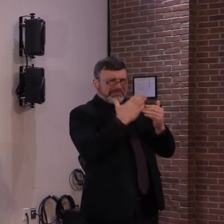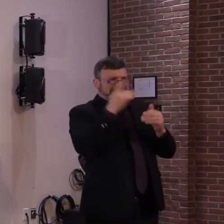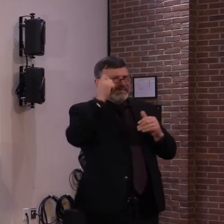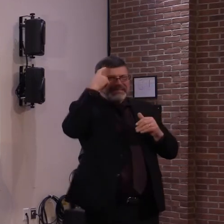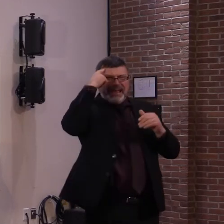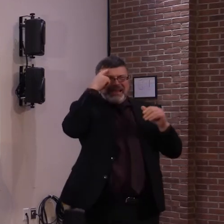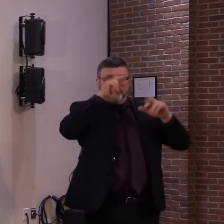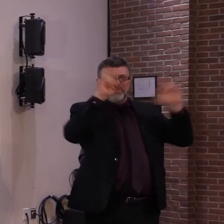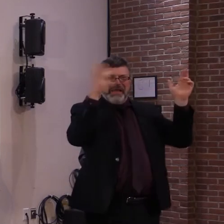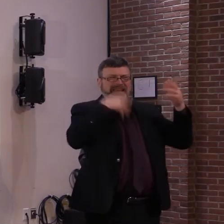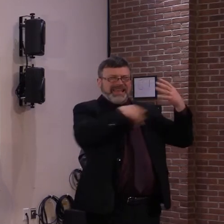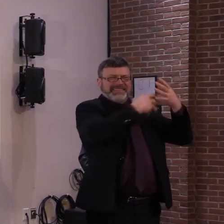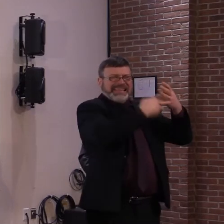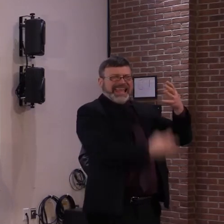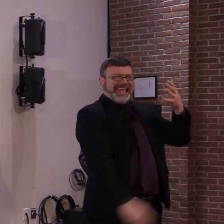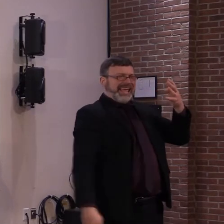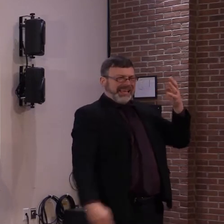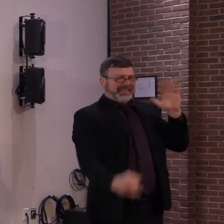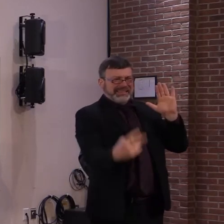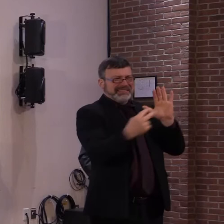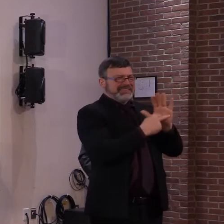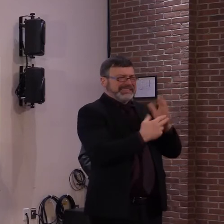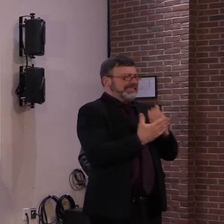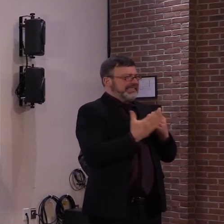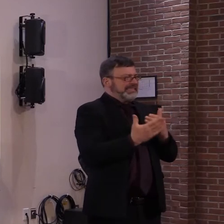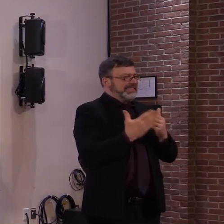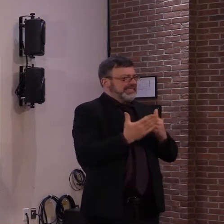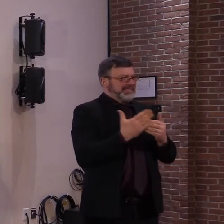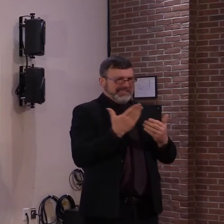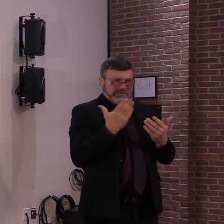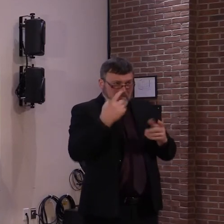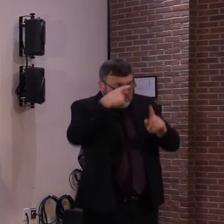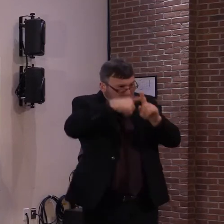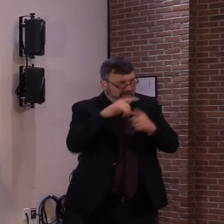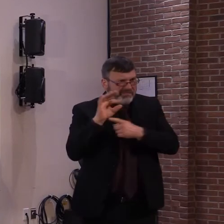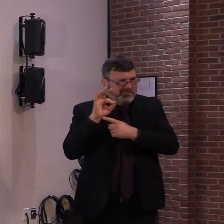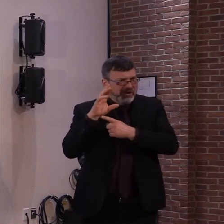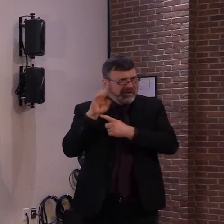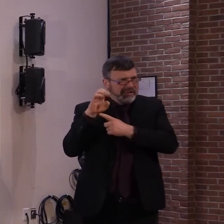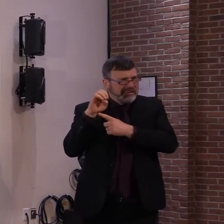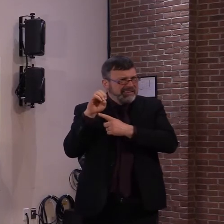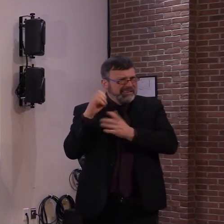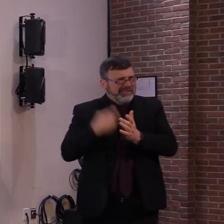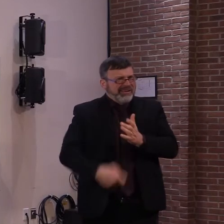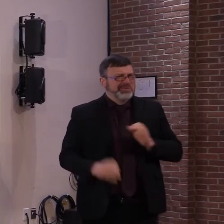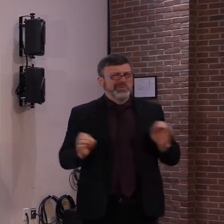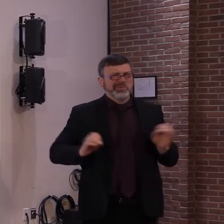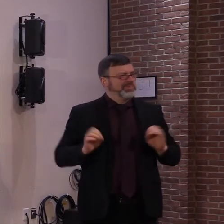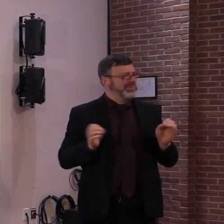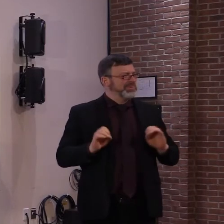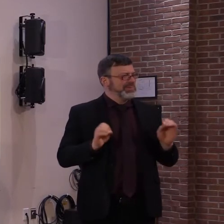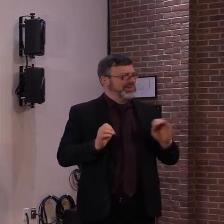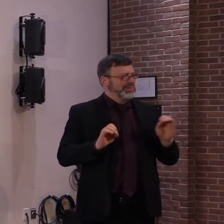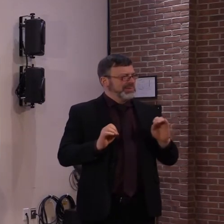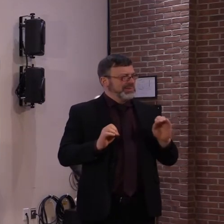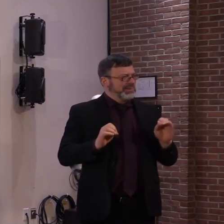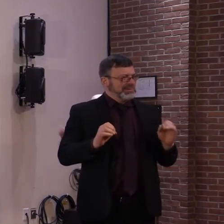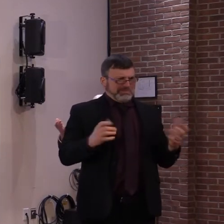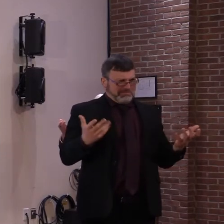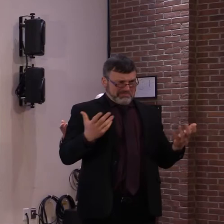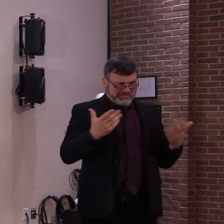website and sign up there. And because they're free and, uh, and you should be able to get in fairly quick. So